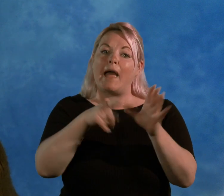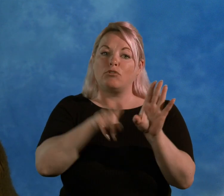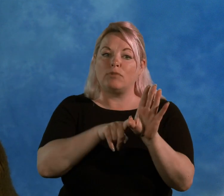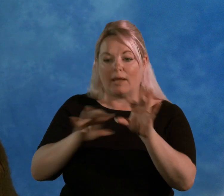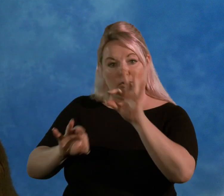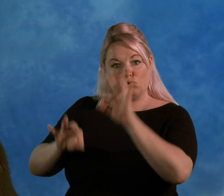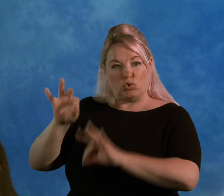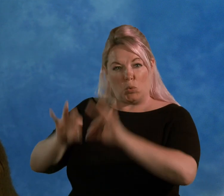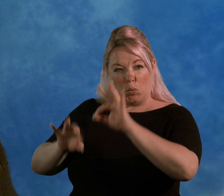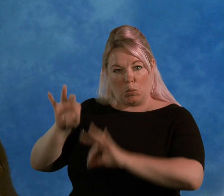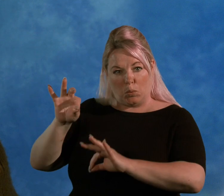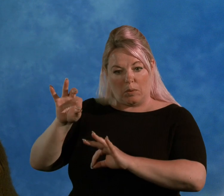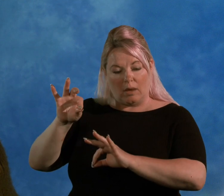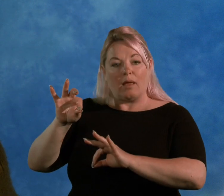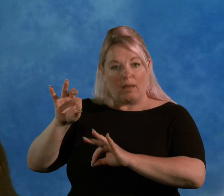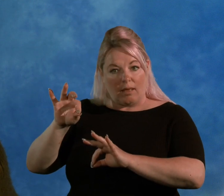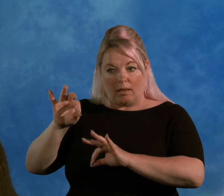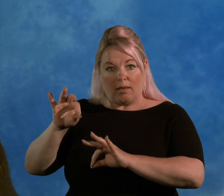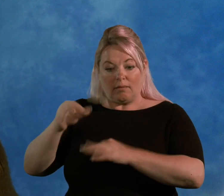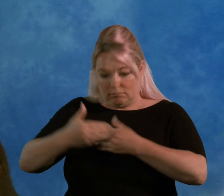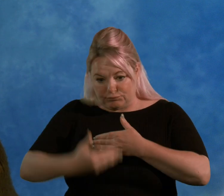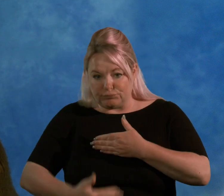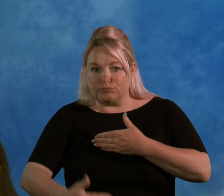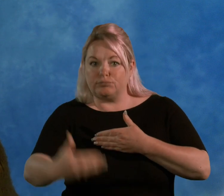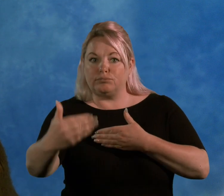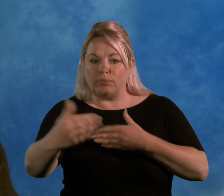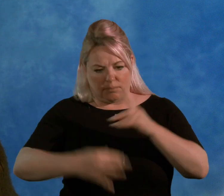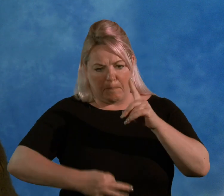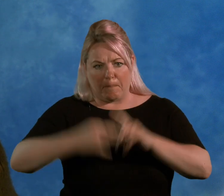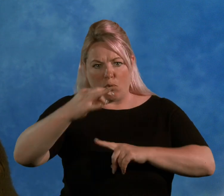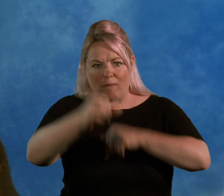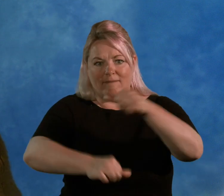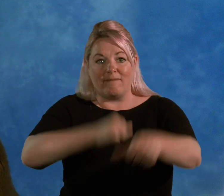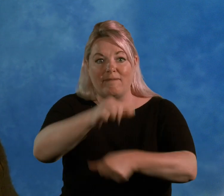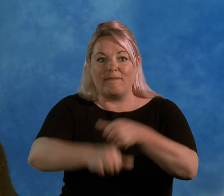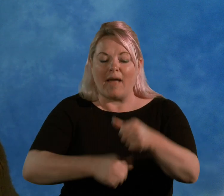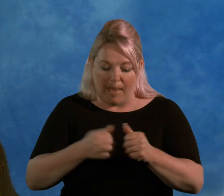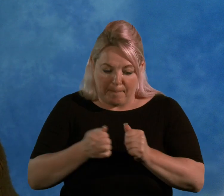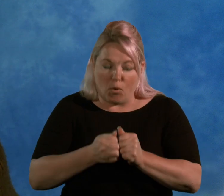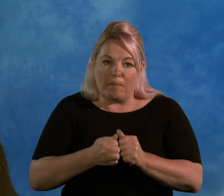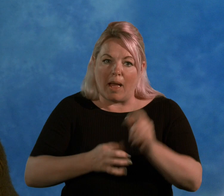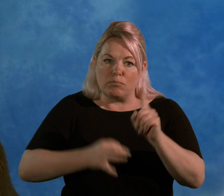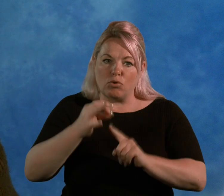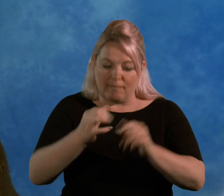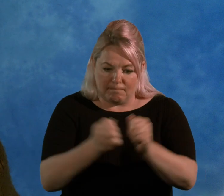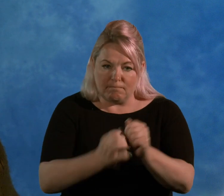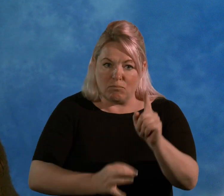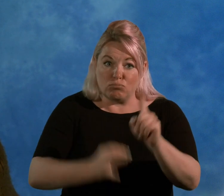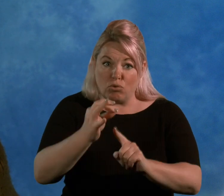and from there on it's been all progress. Each appointment's improved and I'm very,